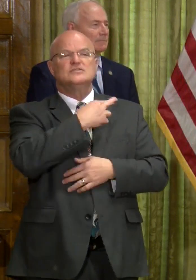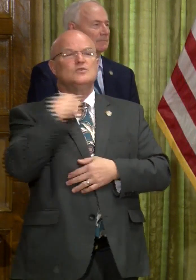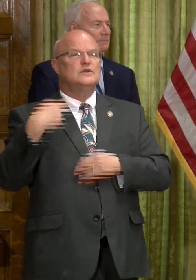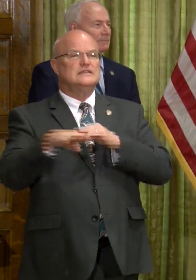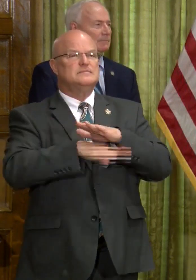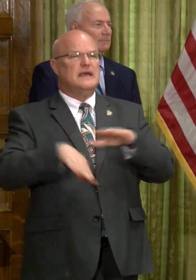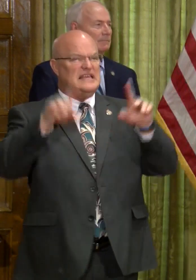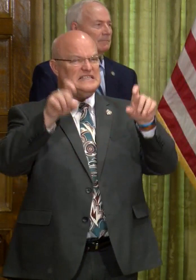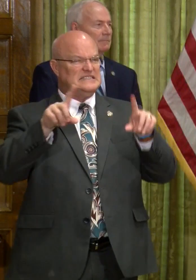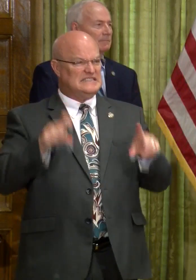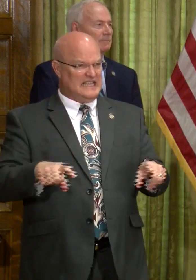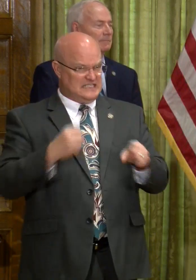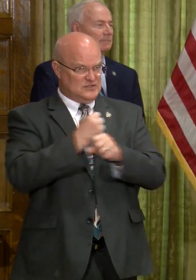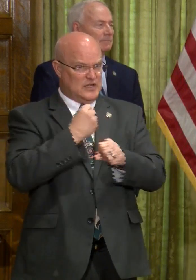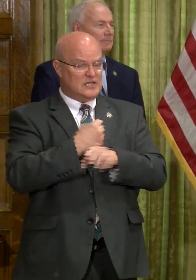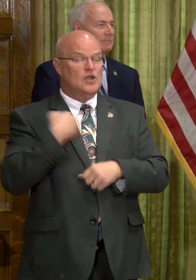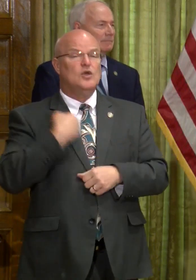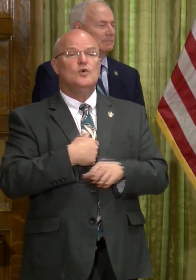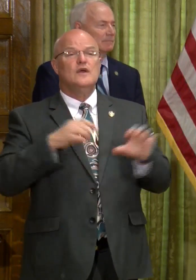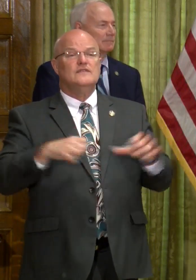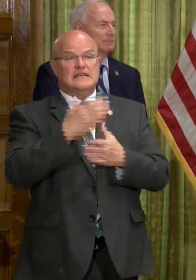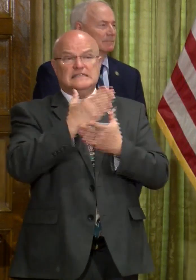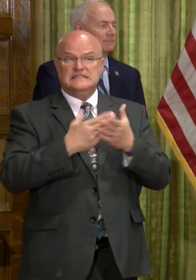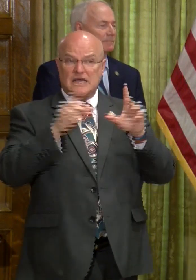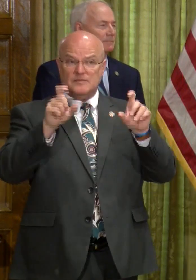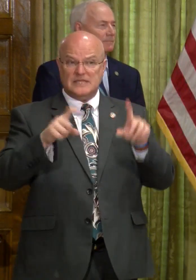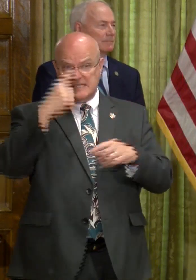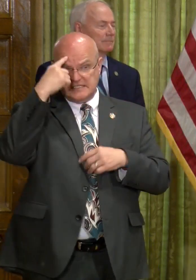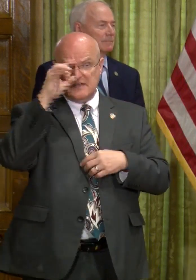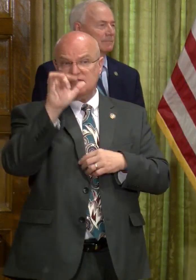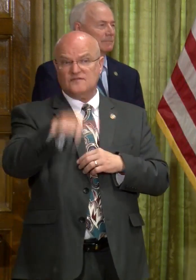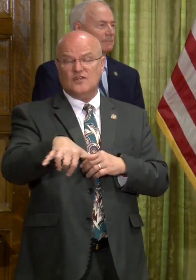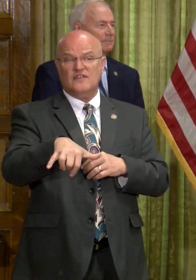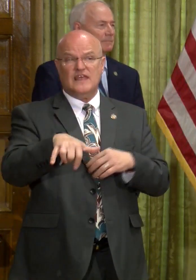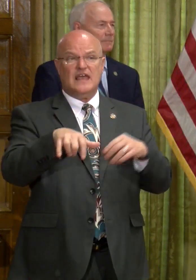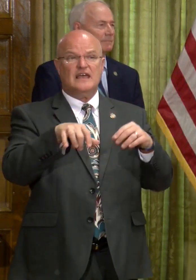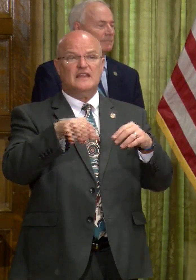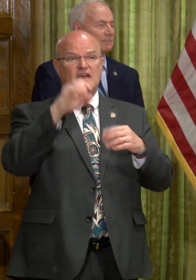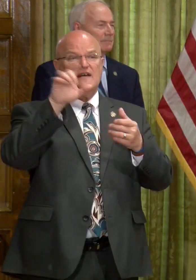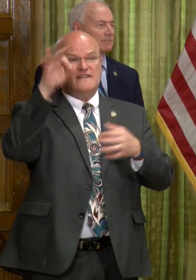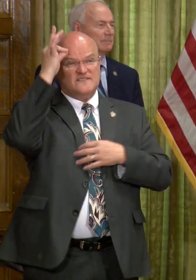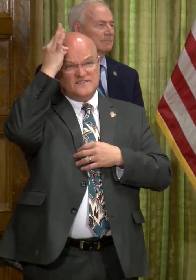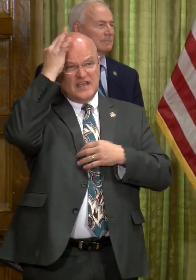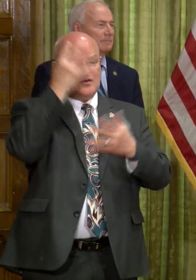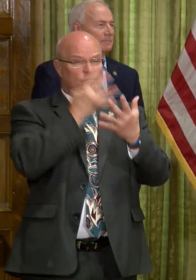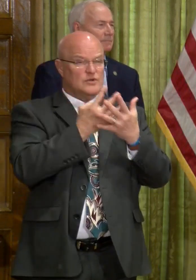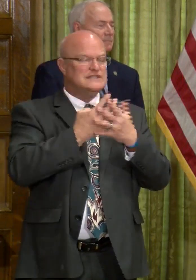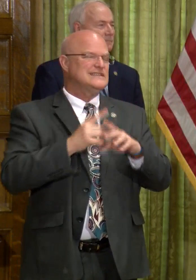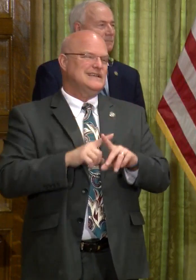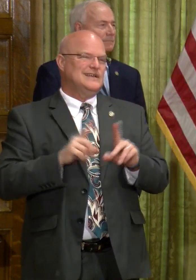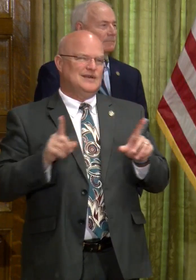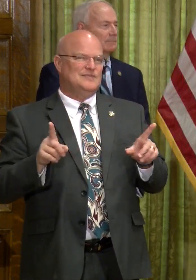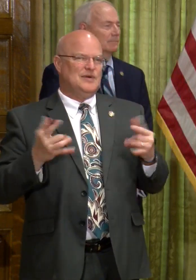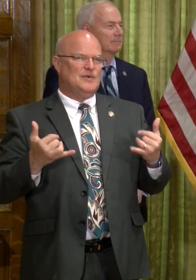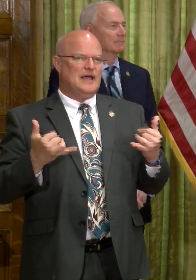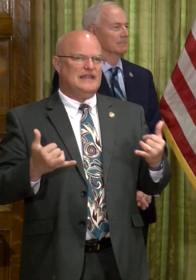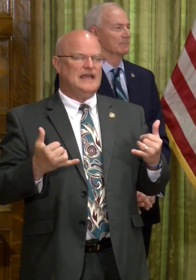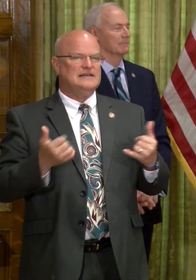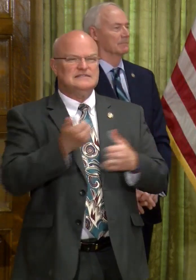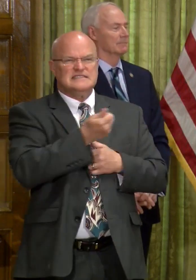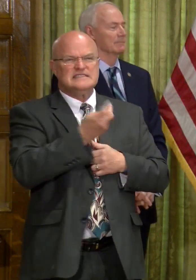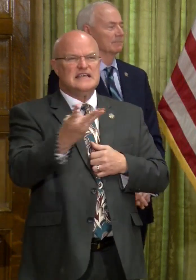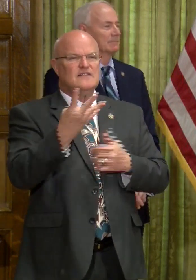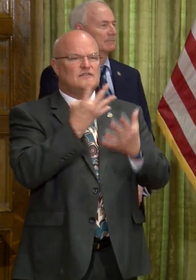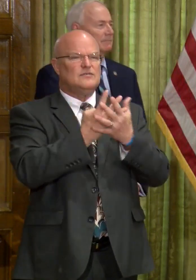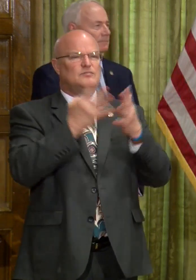testing strategy. We have done some testing for that, um, for that federal facility, uh, but, um, there are quite a few